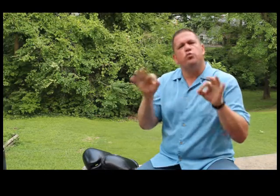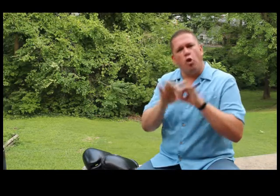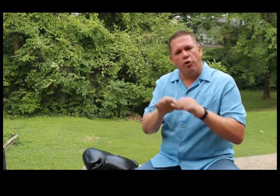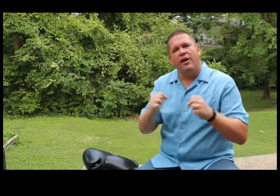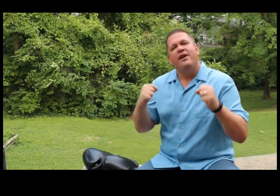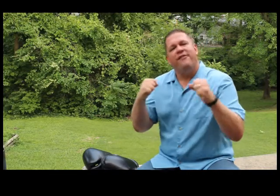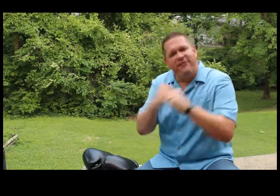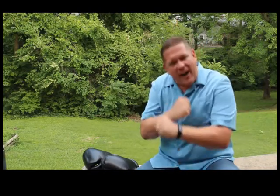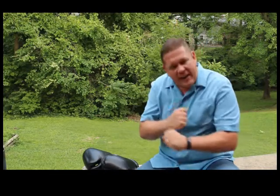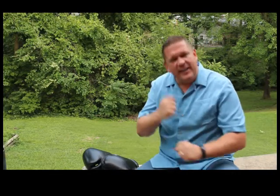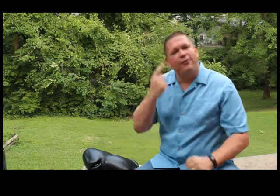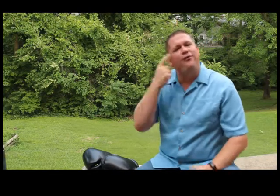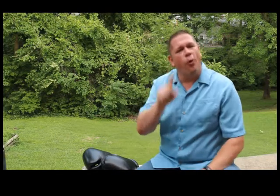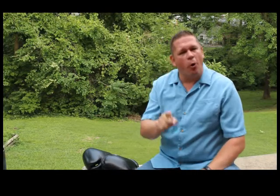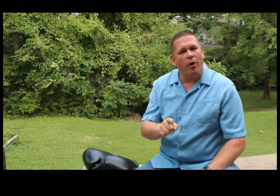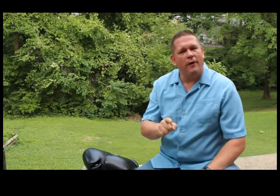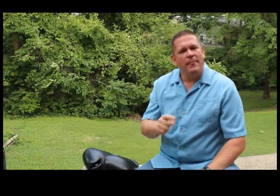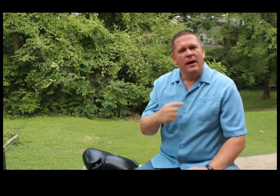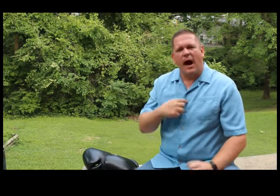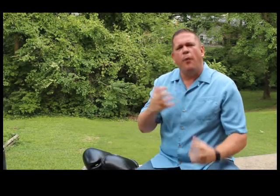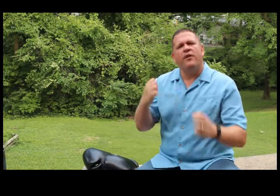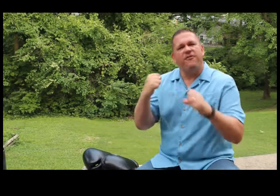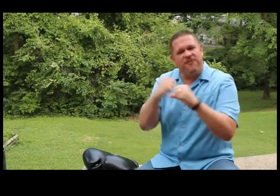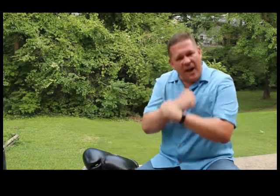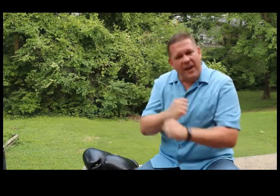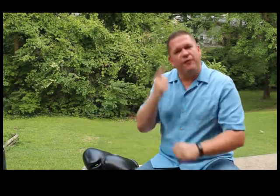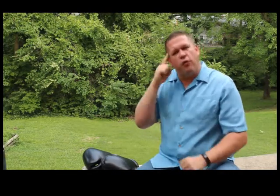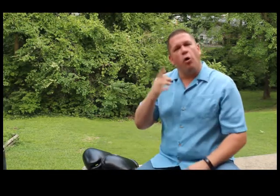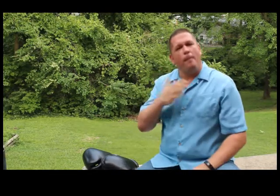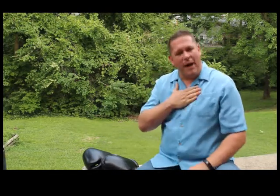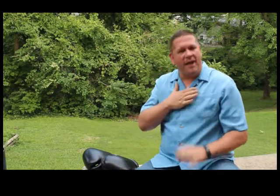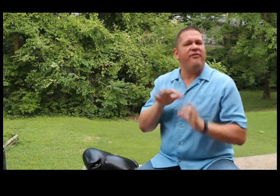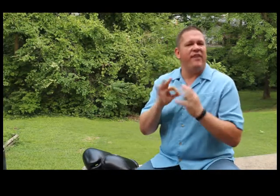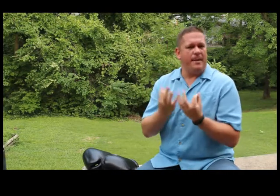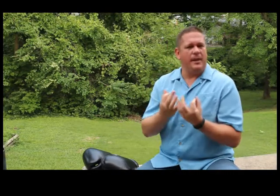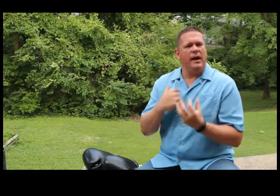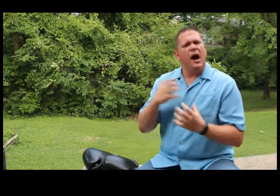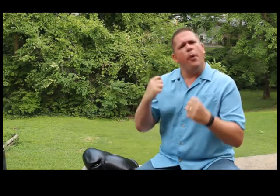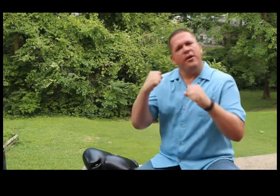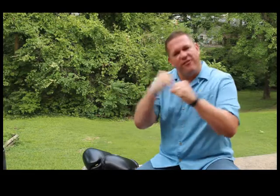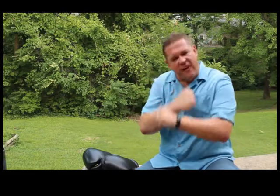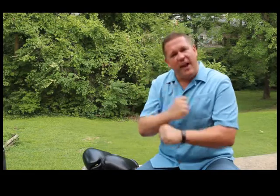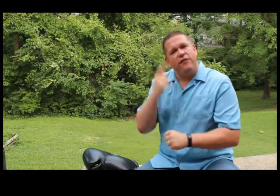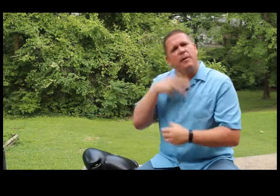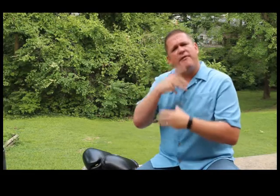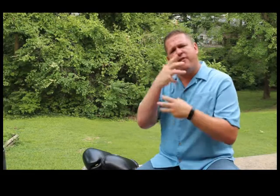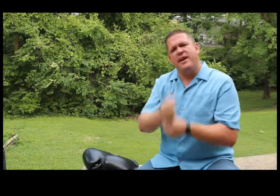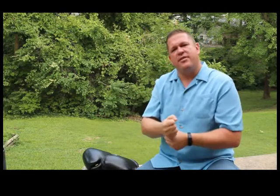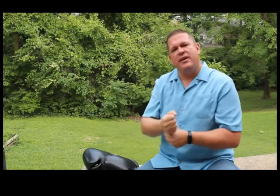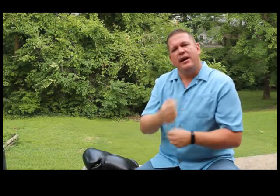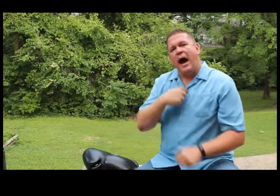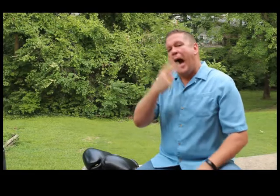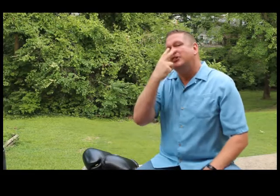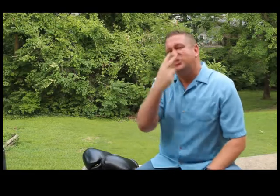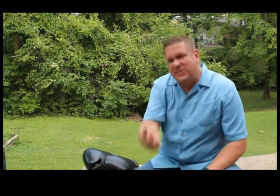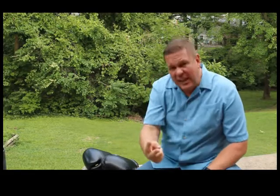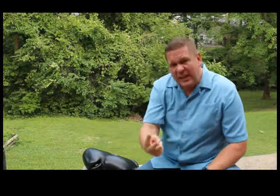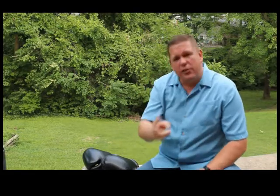worth fighting for. I want to fight for my family. I want to fight for my faith. I see in the